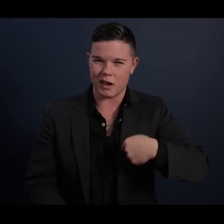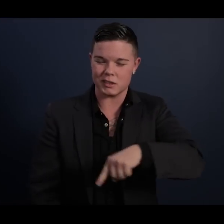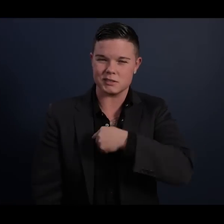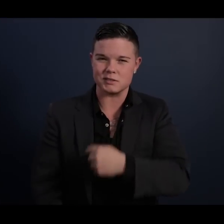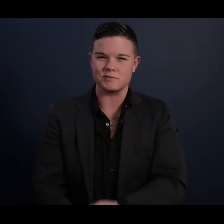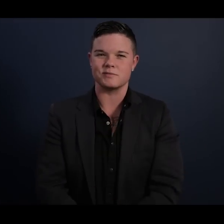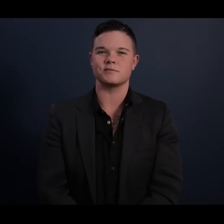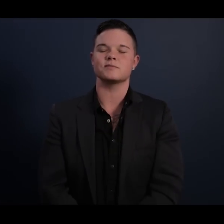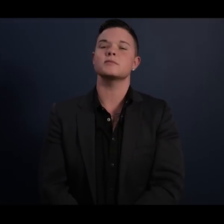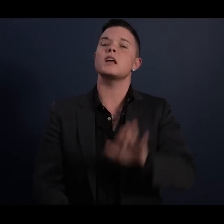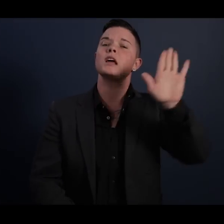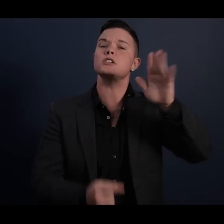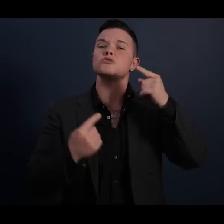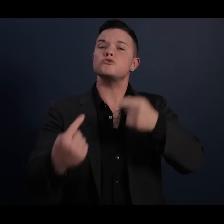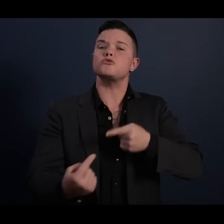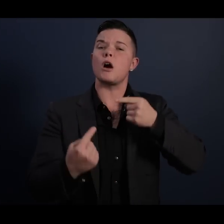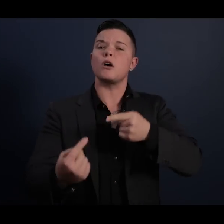His struggle was your struggle.